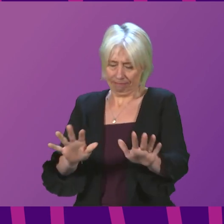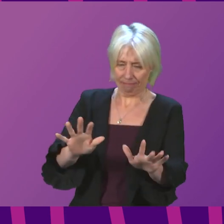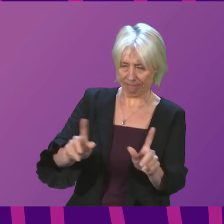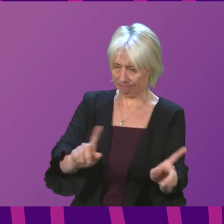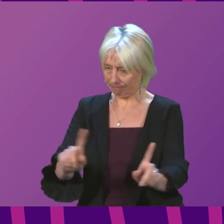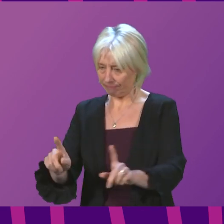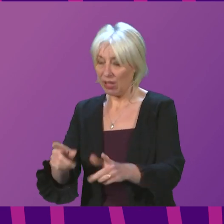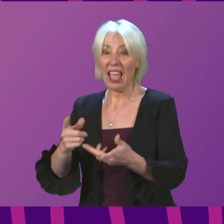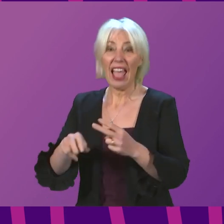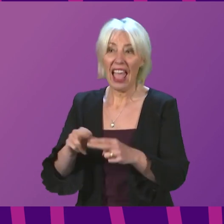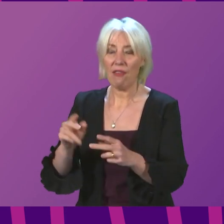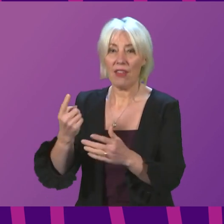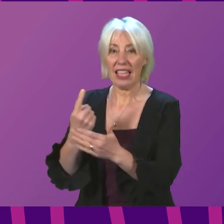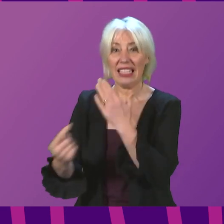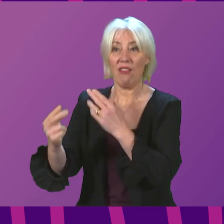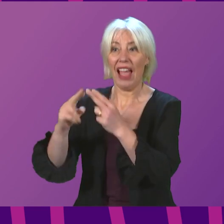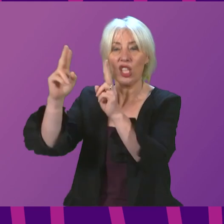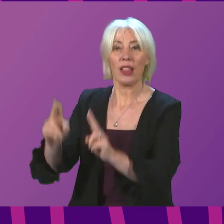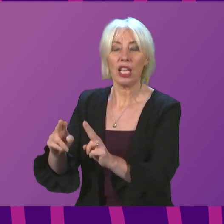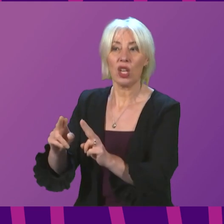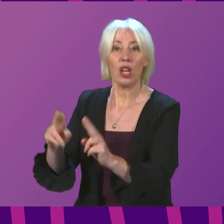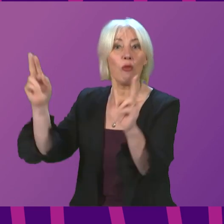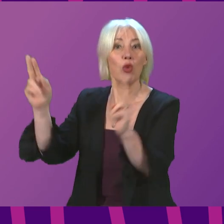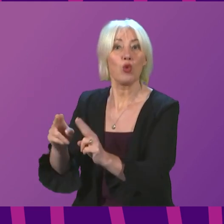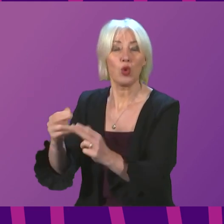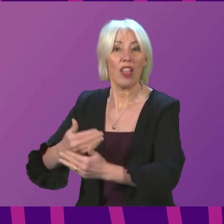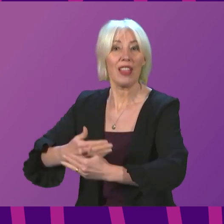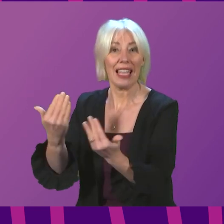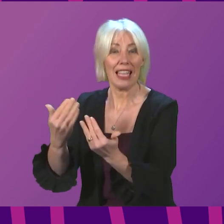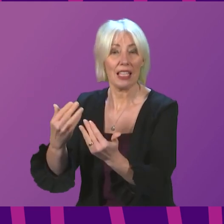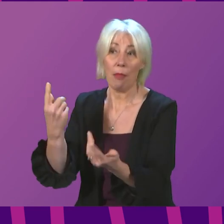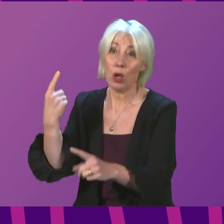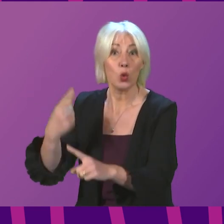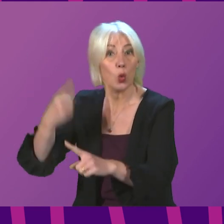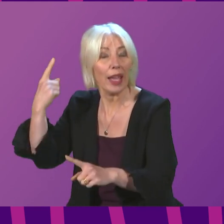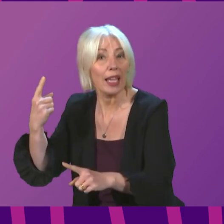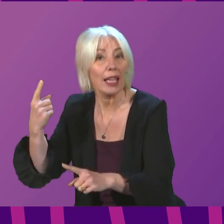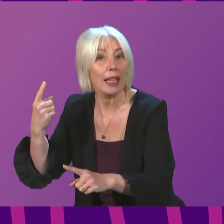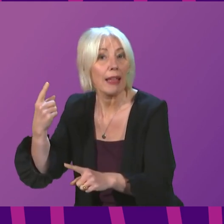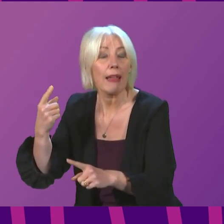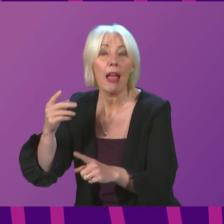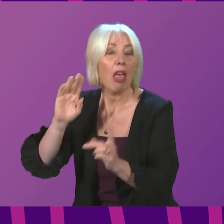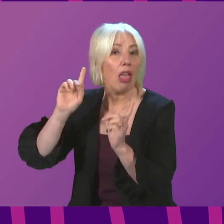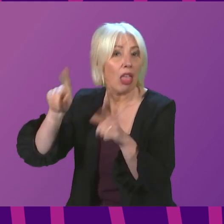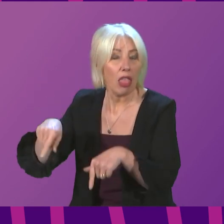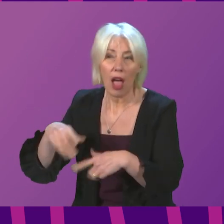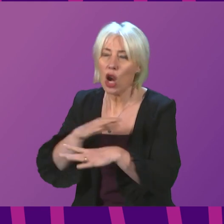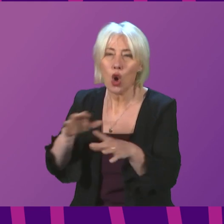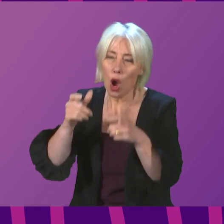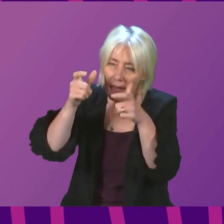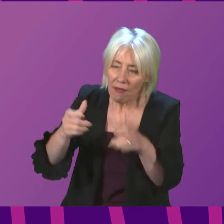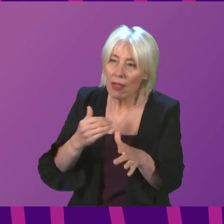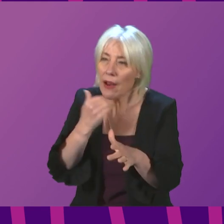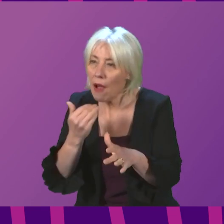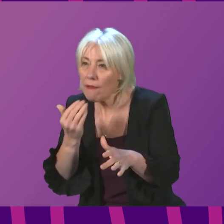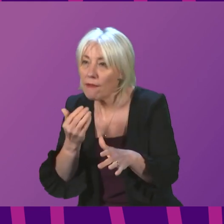ease up on the self-isolation rules too quickly and we do not take sufficient care, then even though we